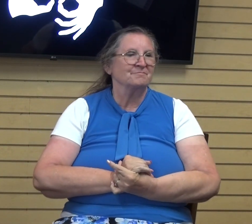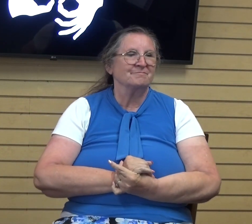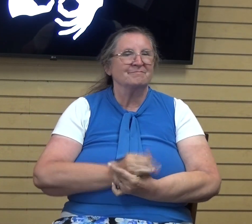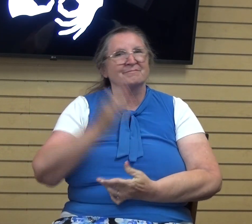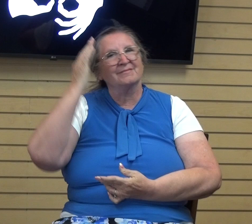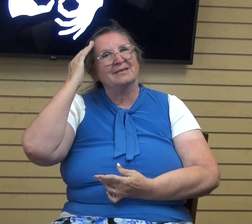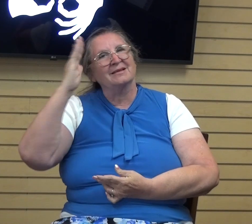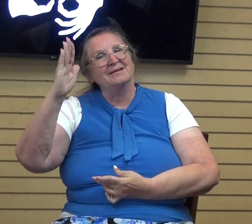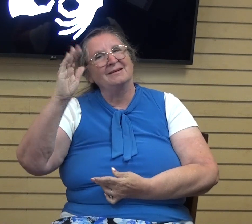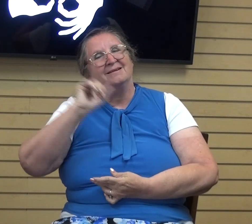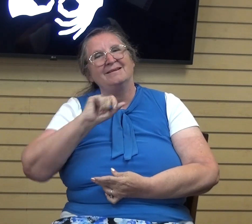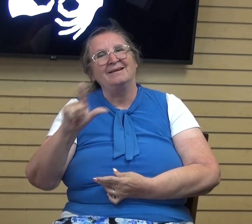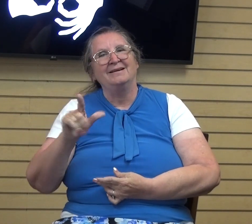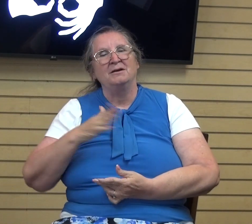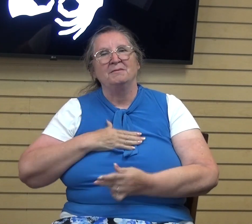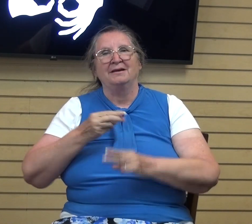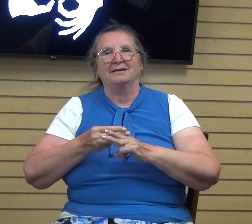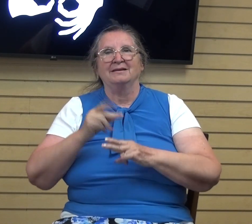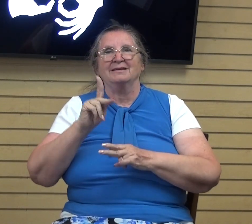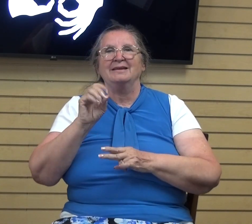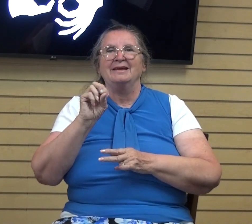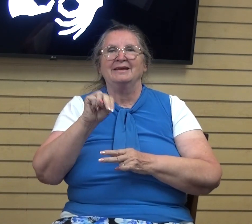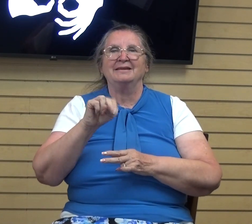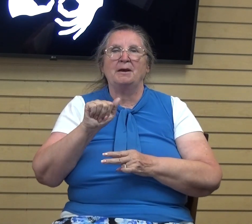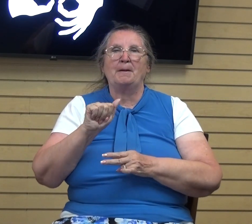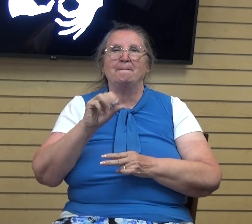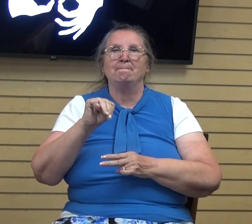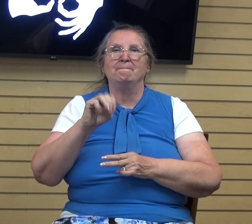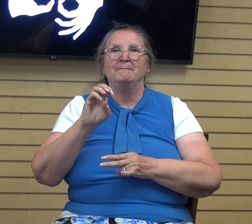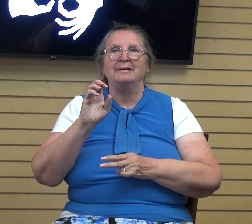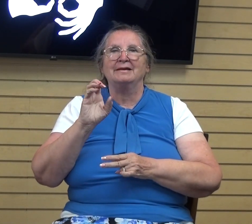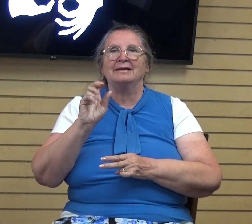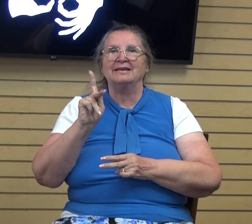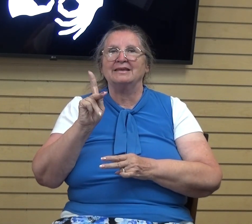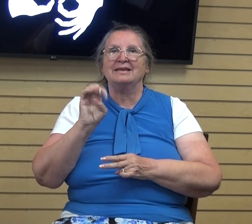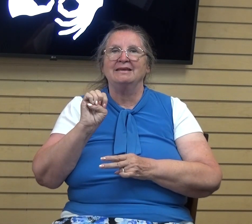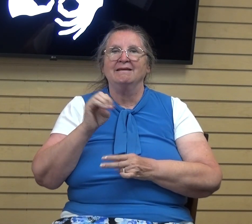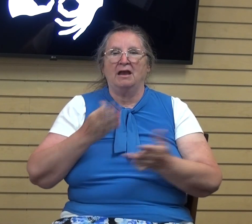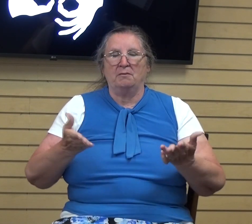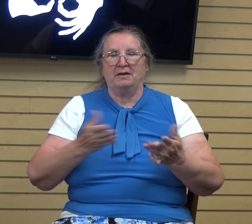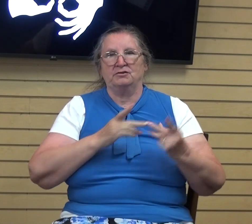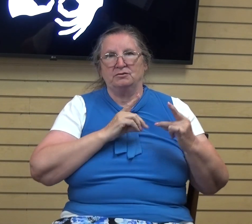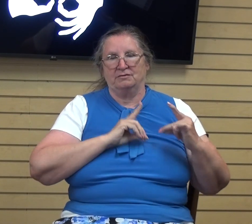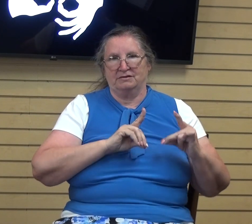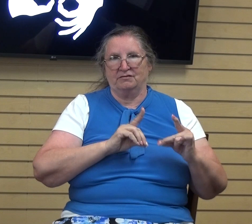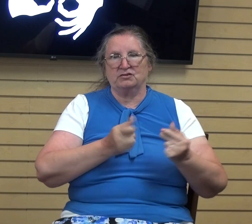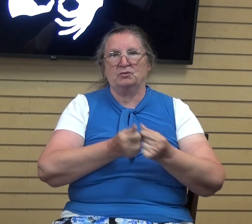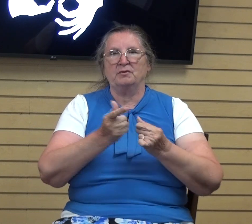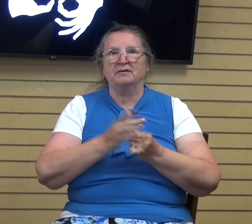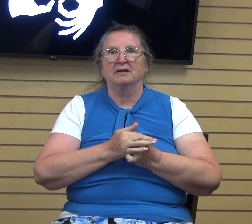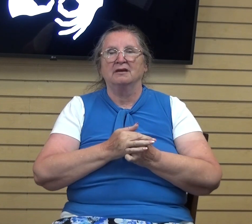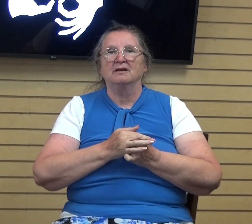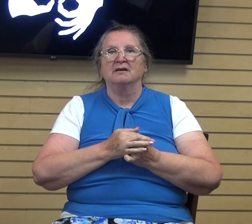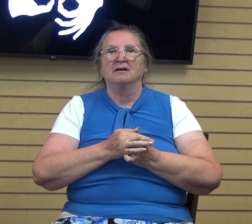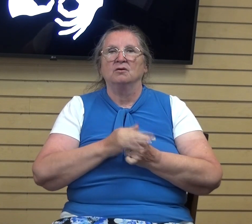Hello everybody, my name is Kenna McKee and I'm here today to do the devotion with you. And we are going to be in Proverbs